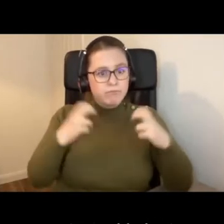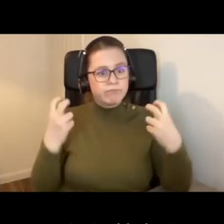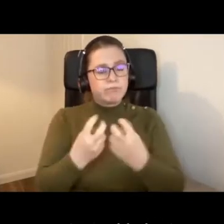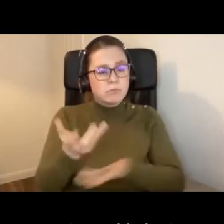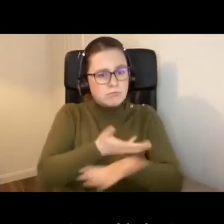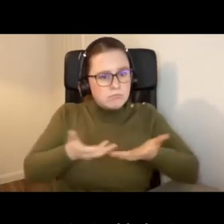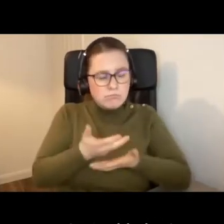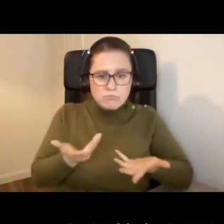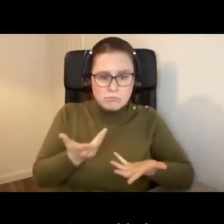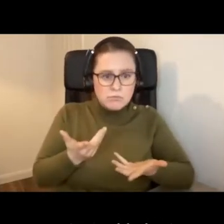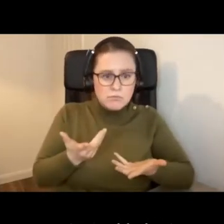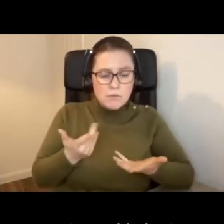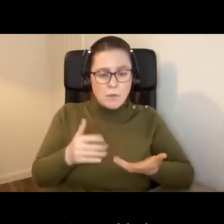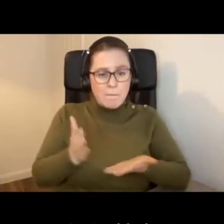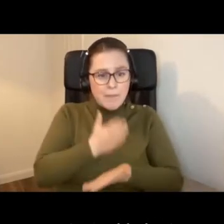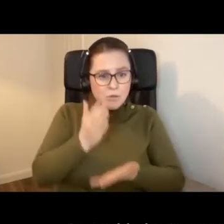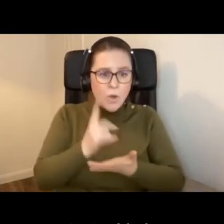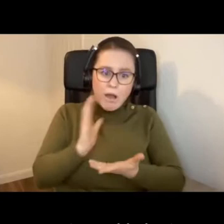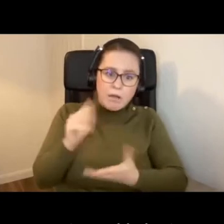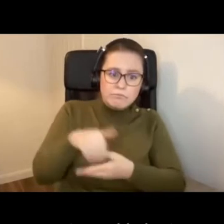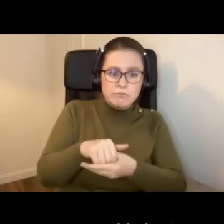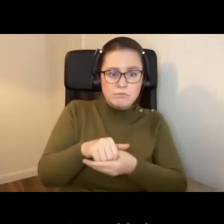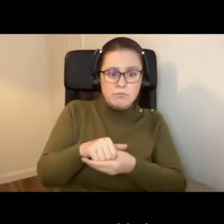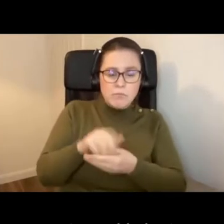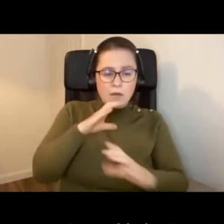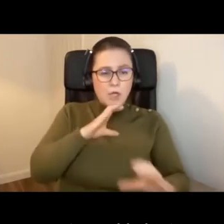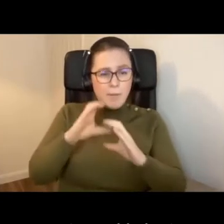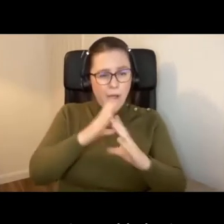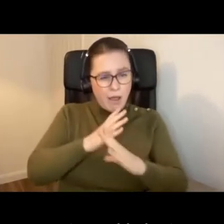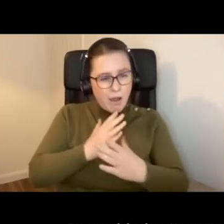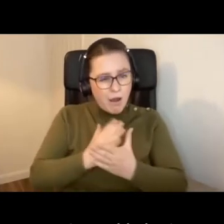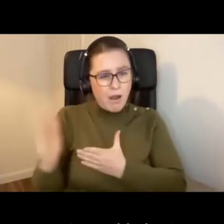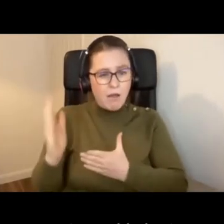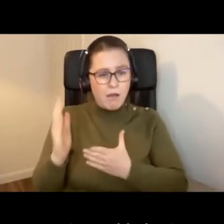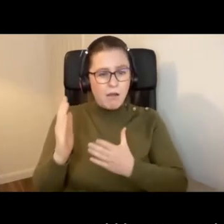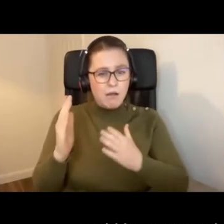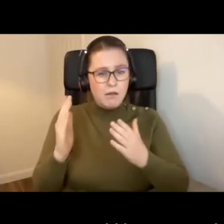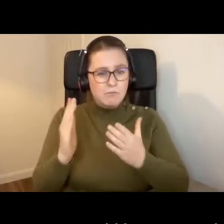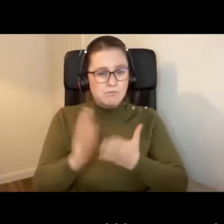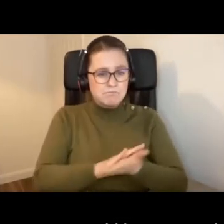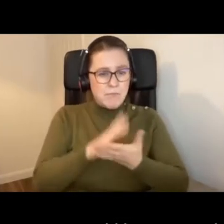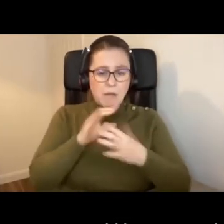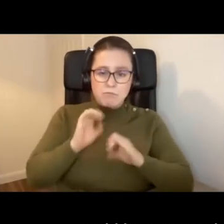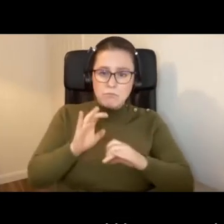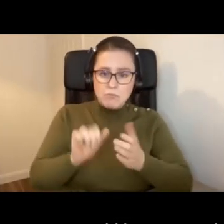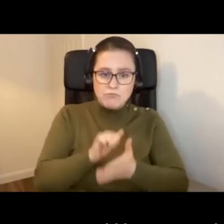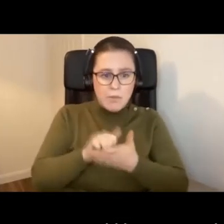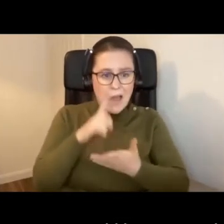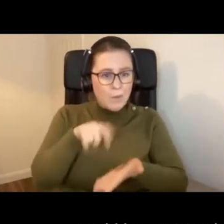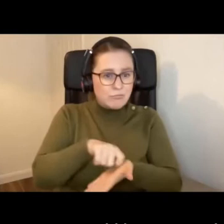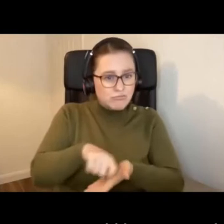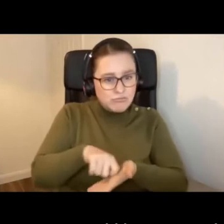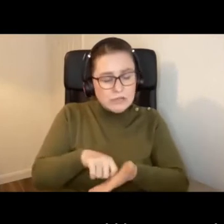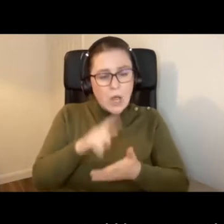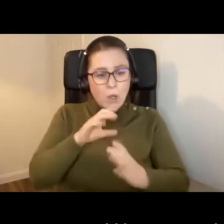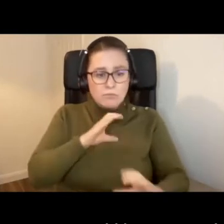facilities are provided to enable me to communicate, but suitably enable input could be written. It could